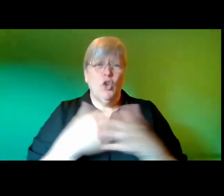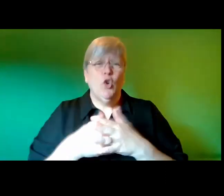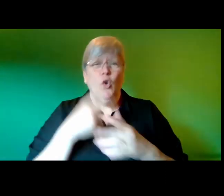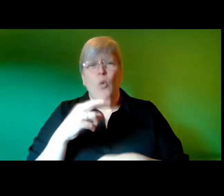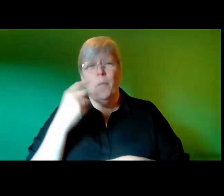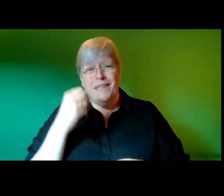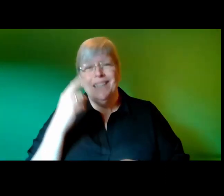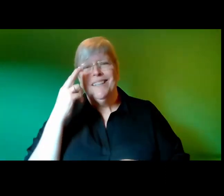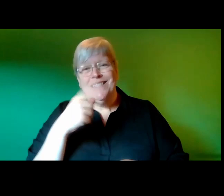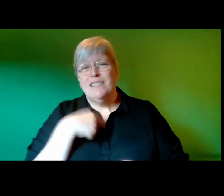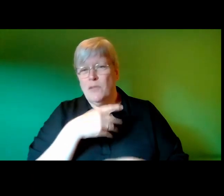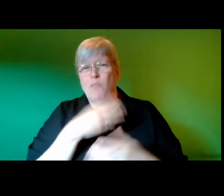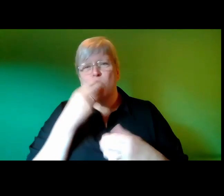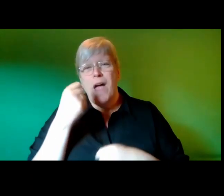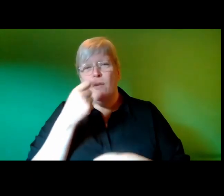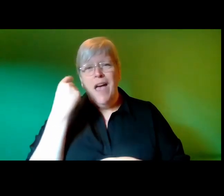eyes it looked beautiful